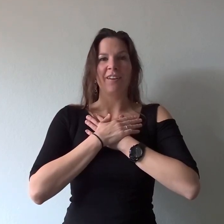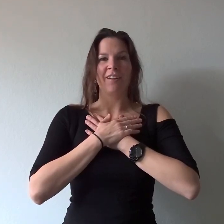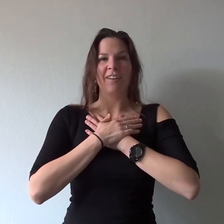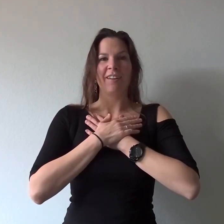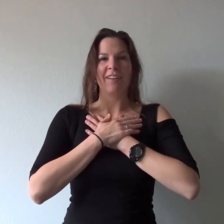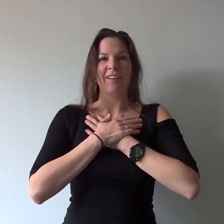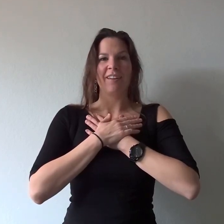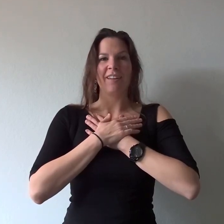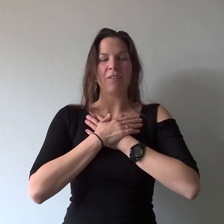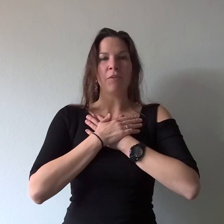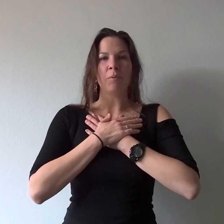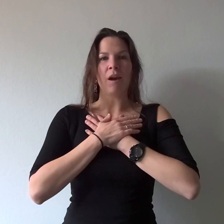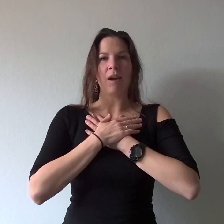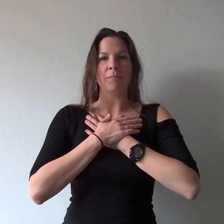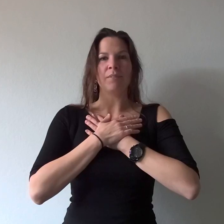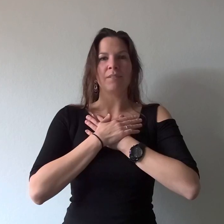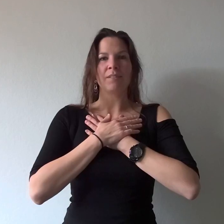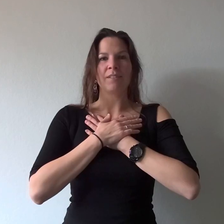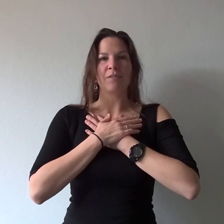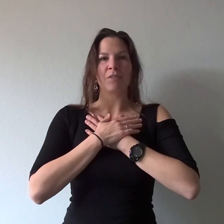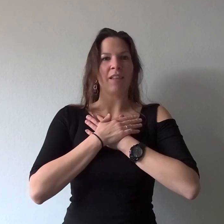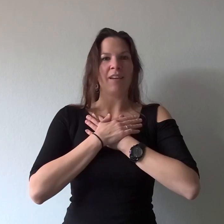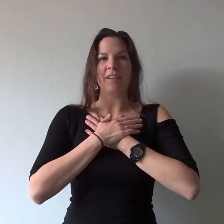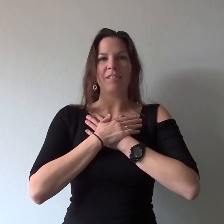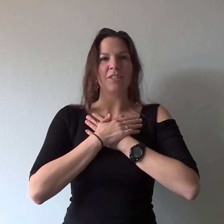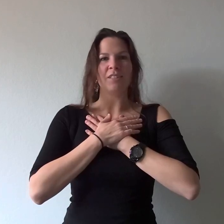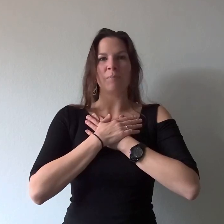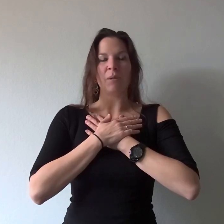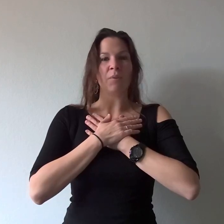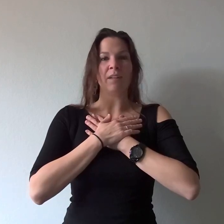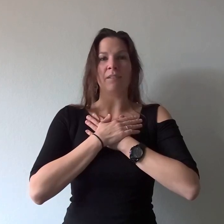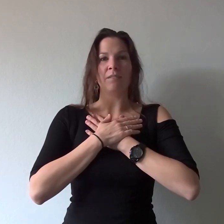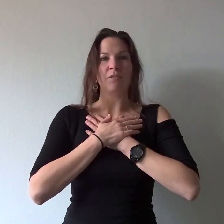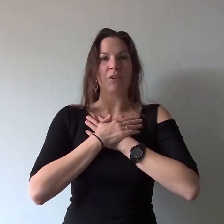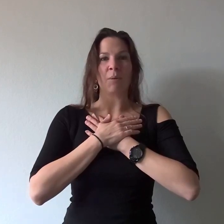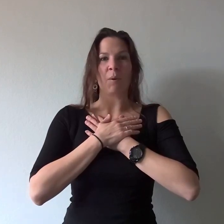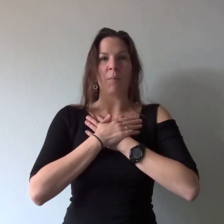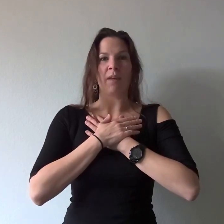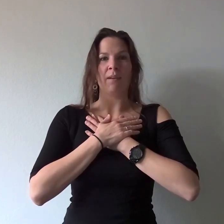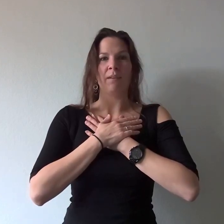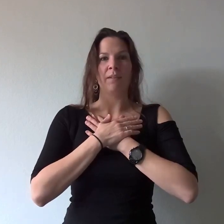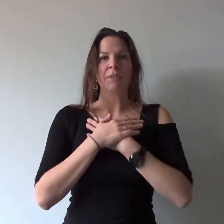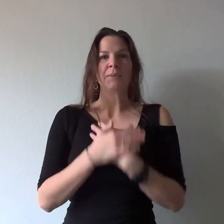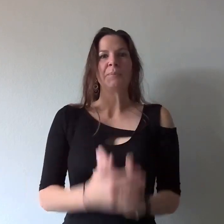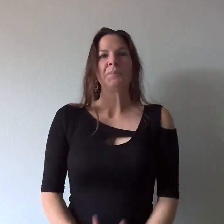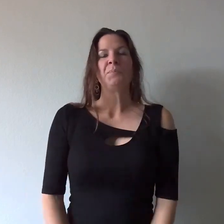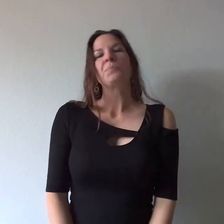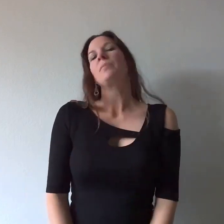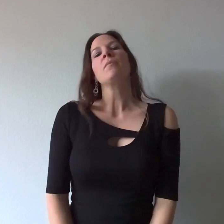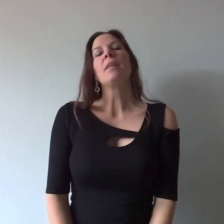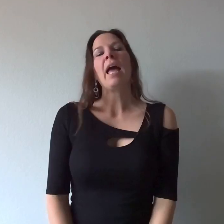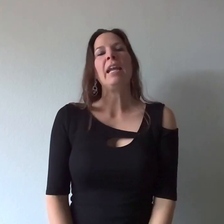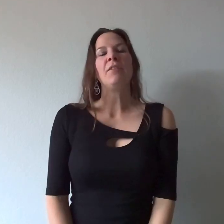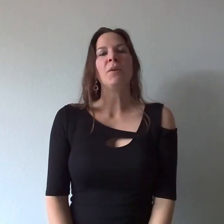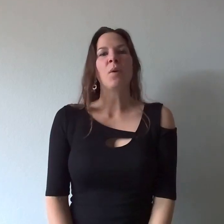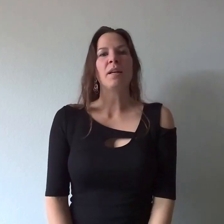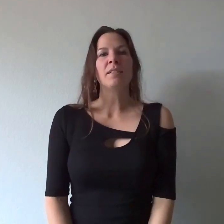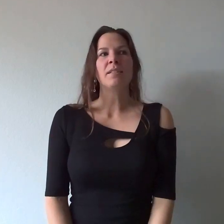her give her props give letting it just be real for a moment and if it was